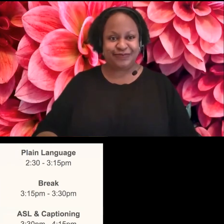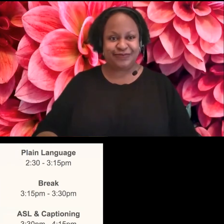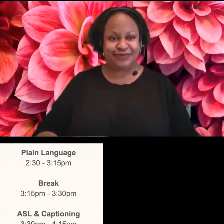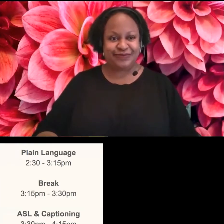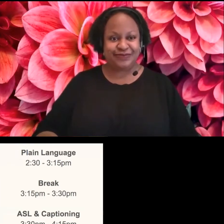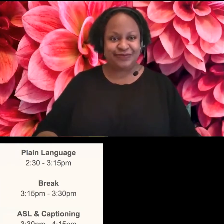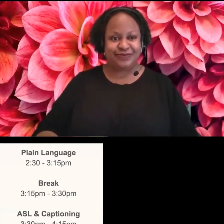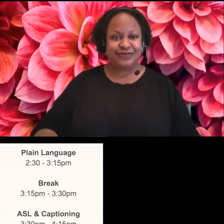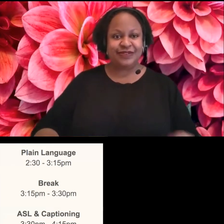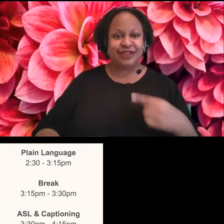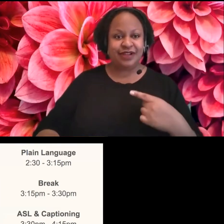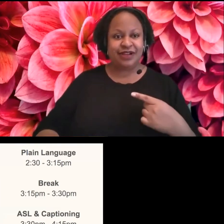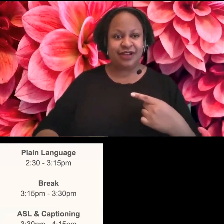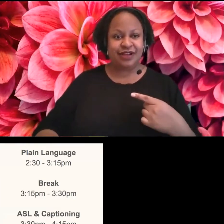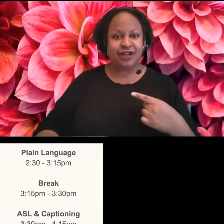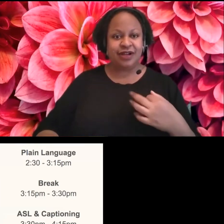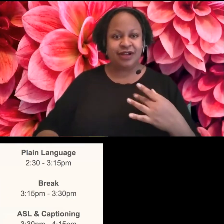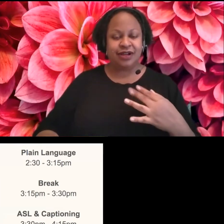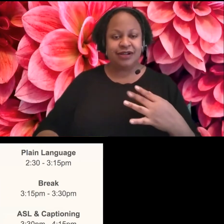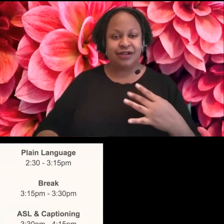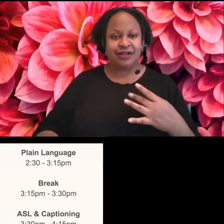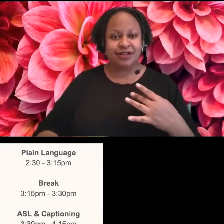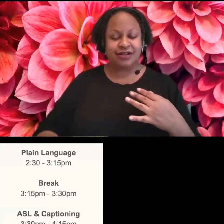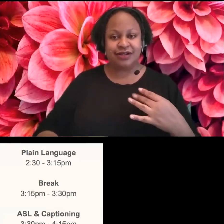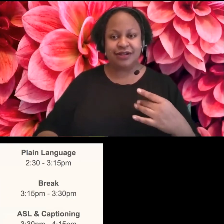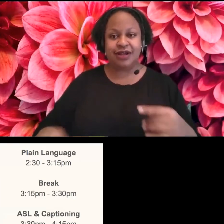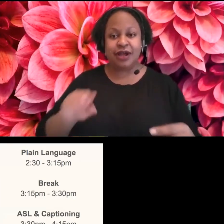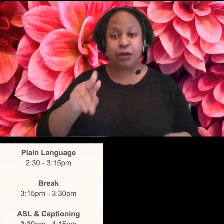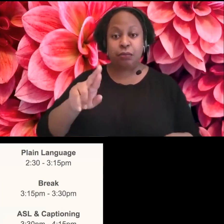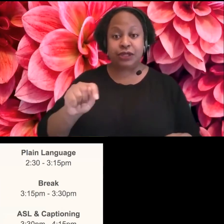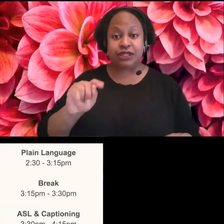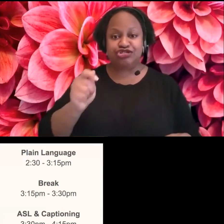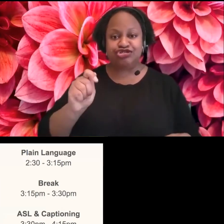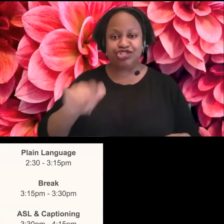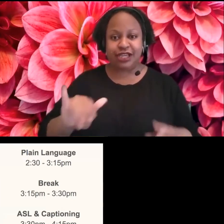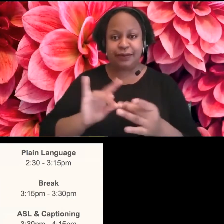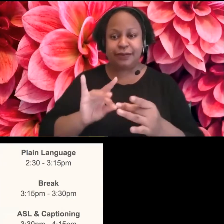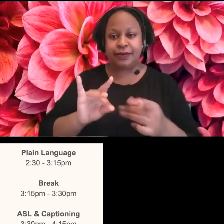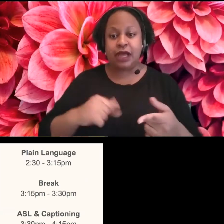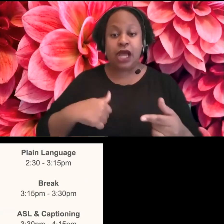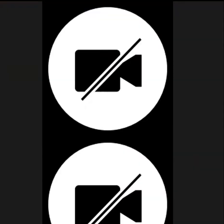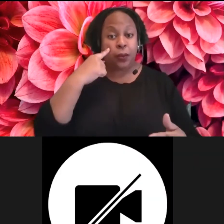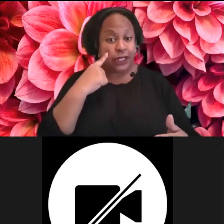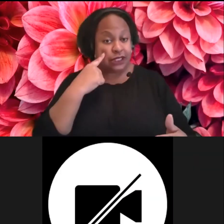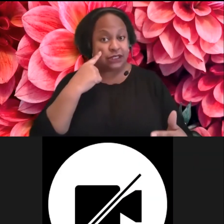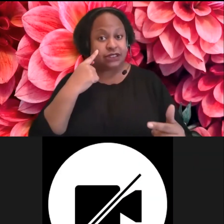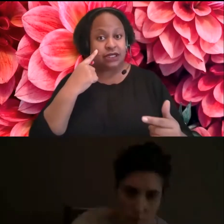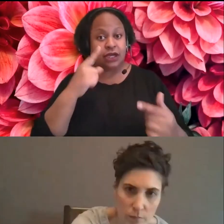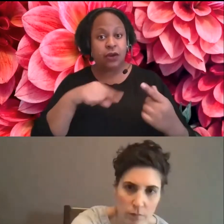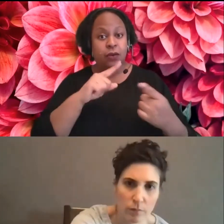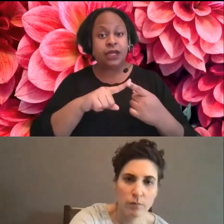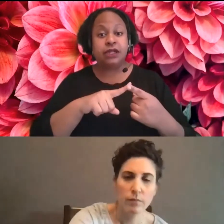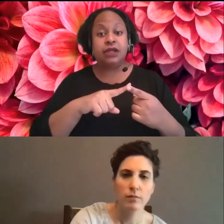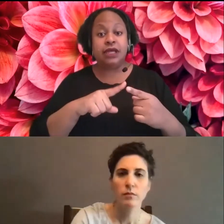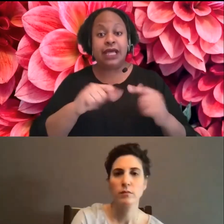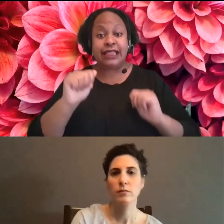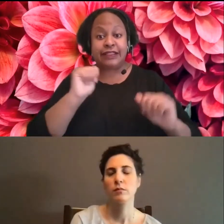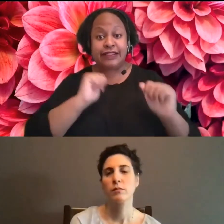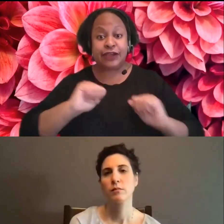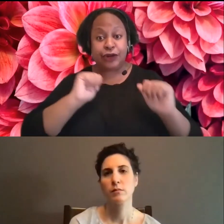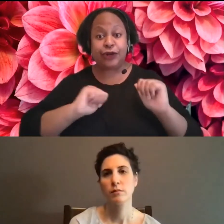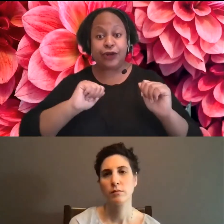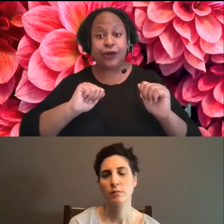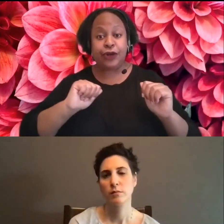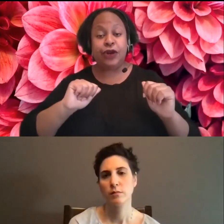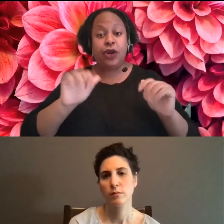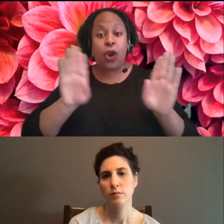oh, and then one last person, uh, Britt J said, I witnessed an issue when an indigenous theater production was doing a smudge ceremony in the theater space before the